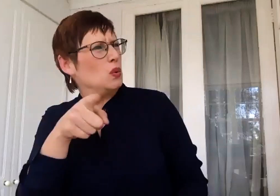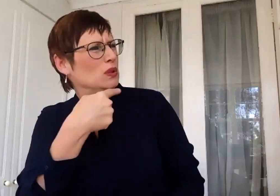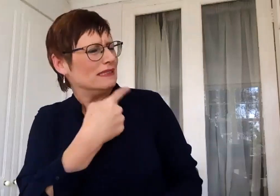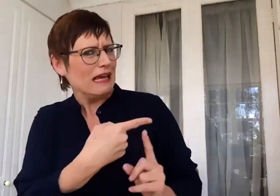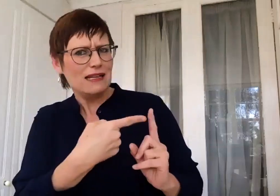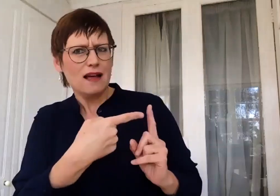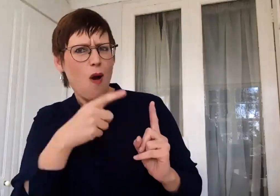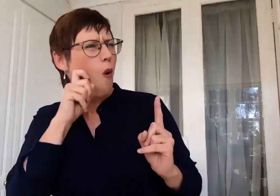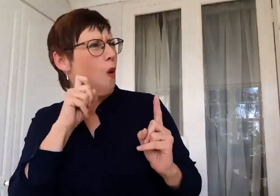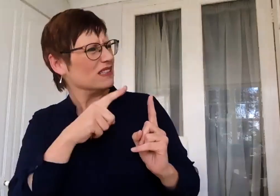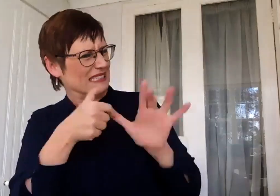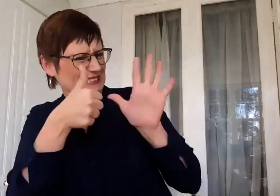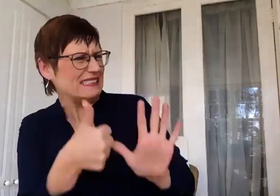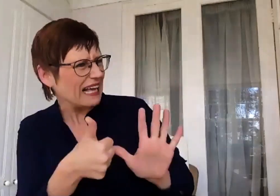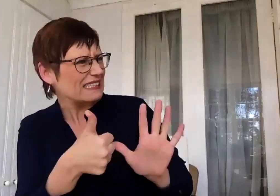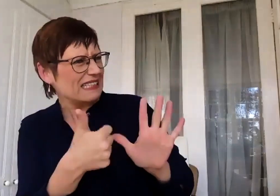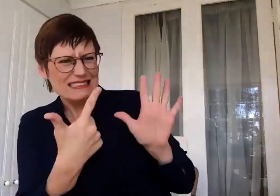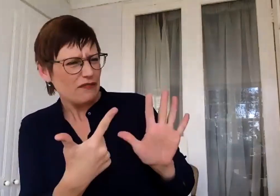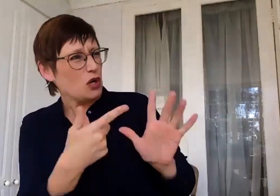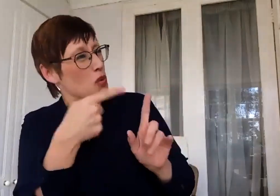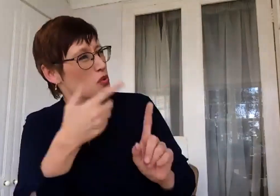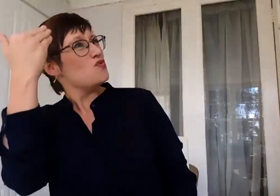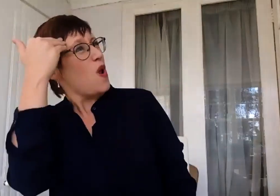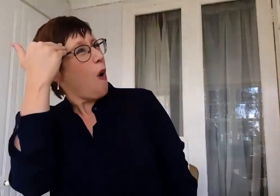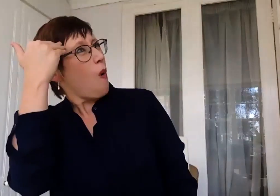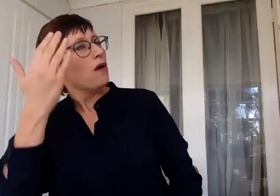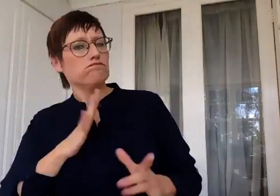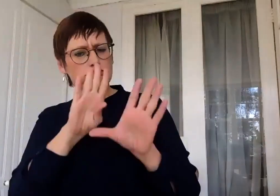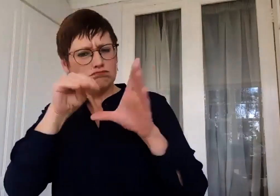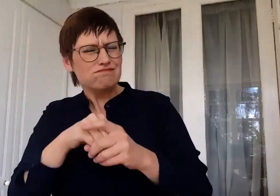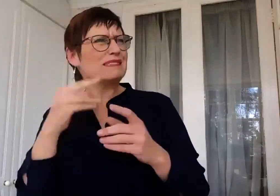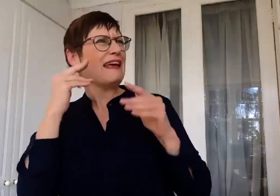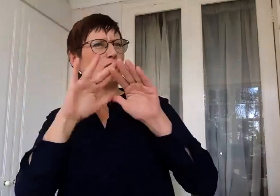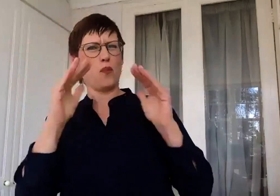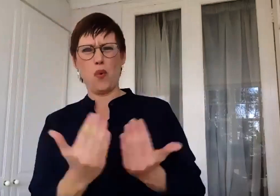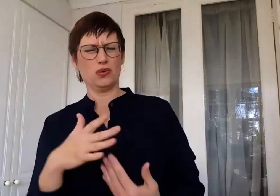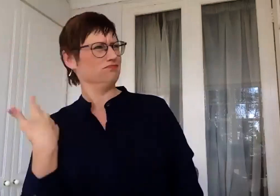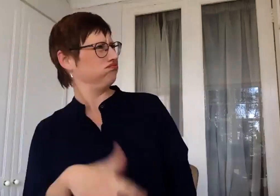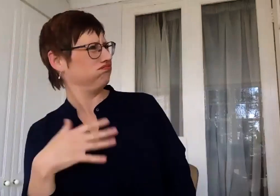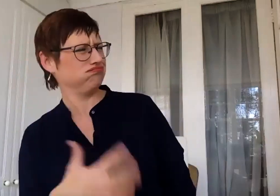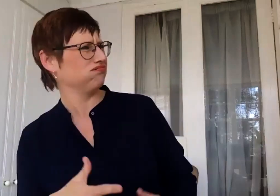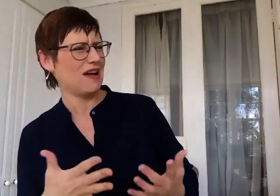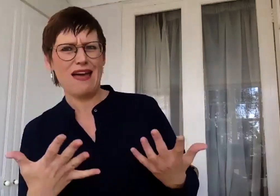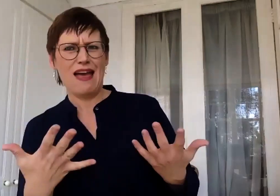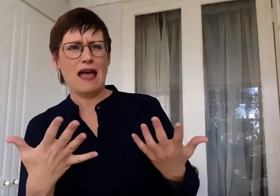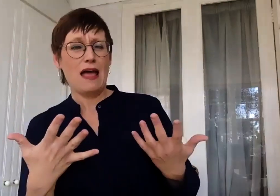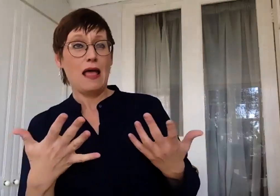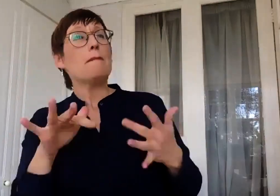six or seven for someone to know what they want to do. And if they do know what they want to do with their life, it's normally, I want to be a